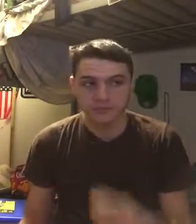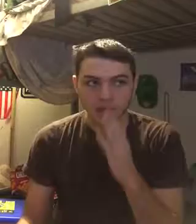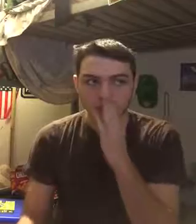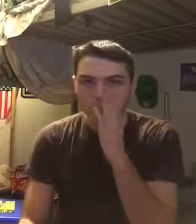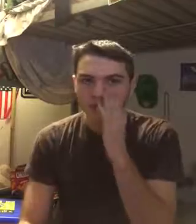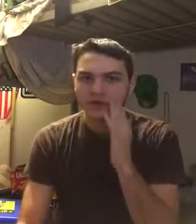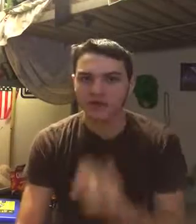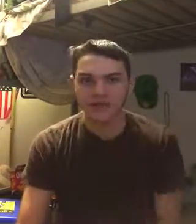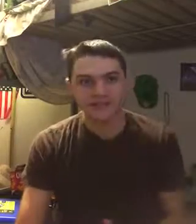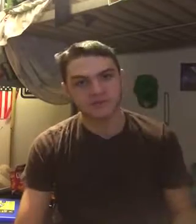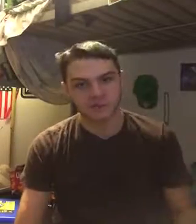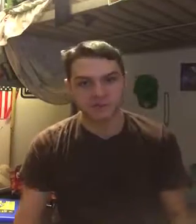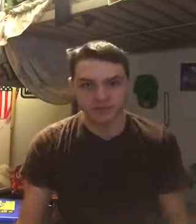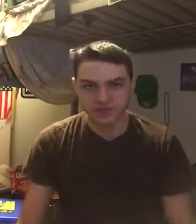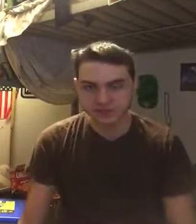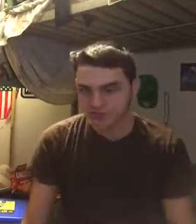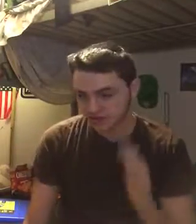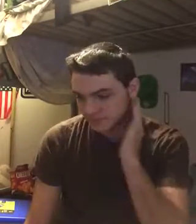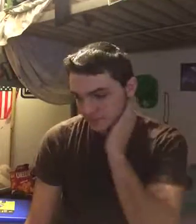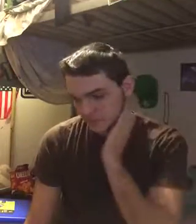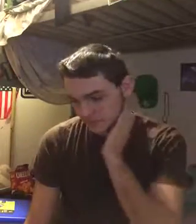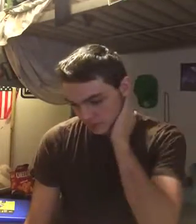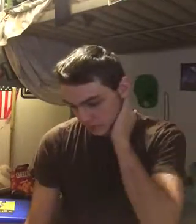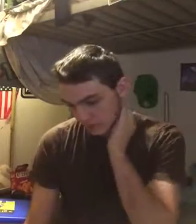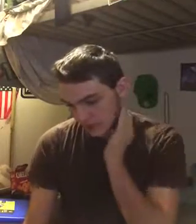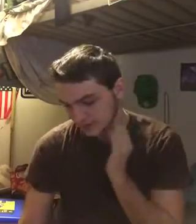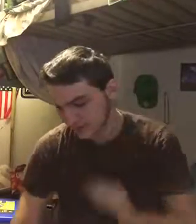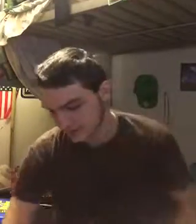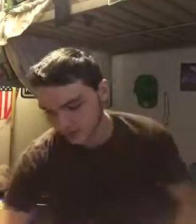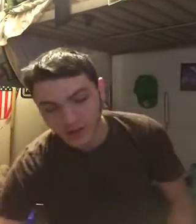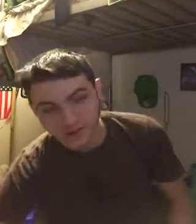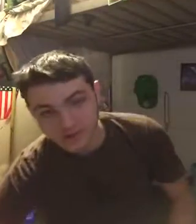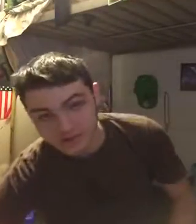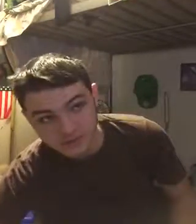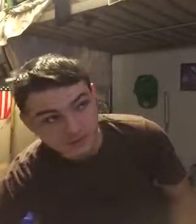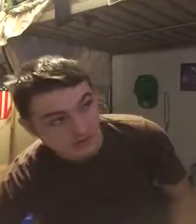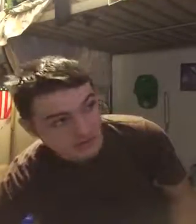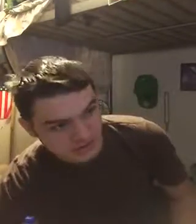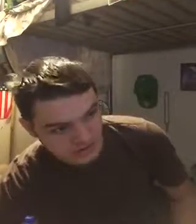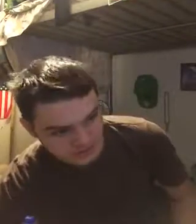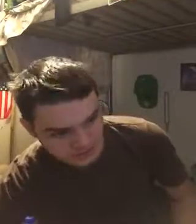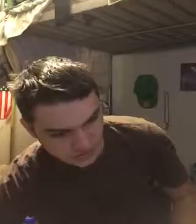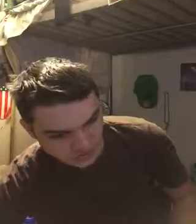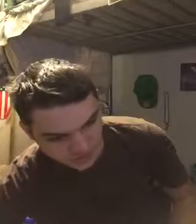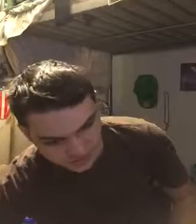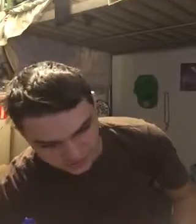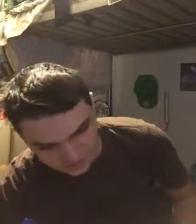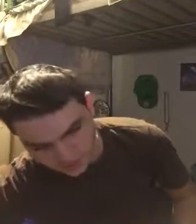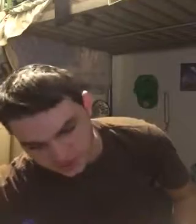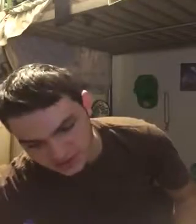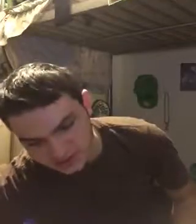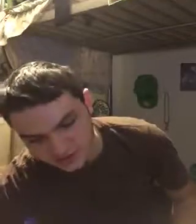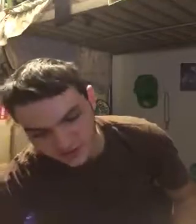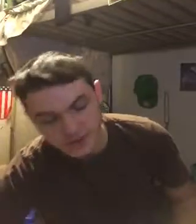no wonder you guys haven't been to a championship well at least to the playoffs since 2014 15